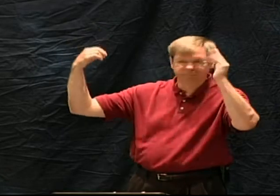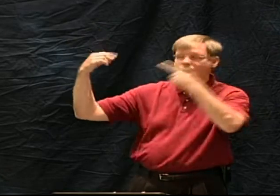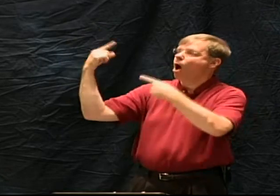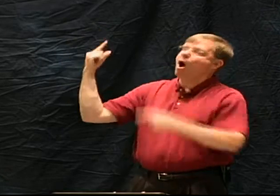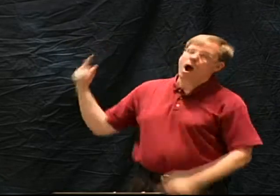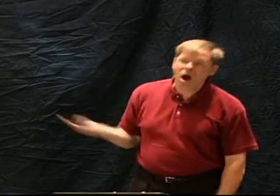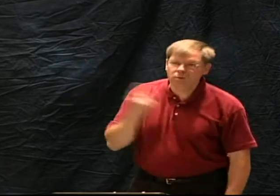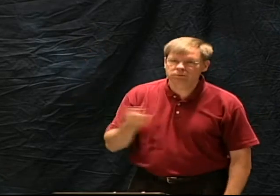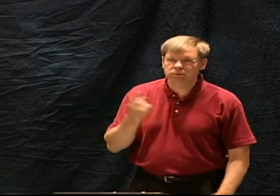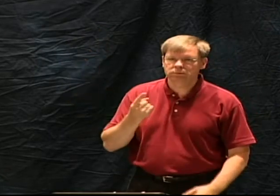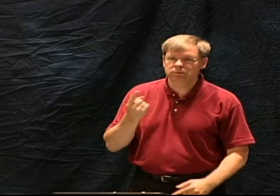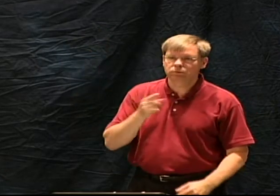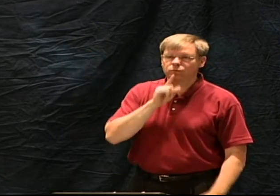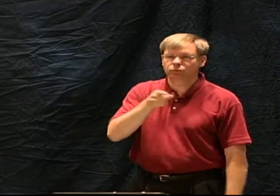what they say is always true.